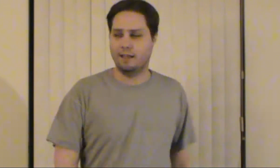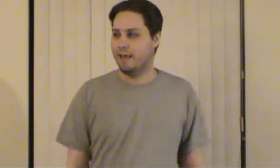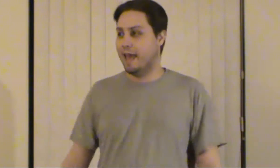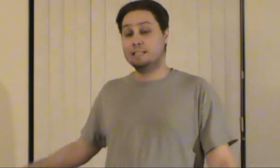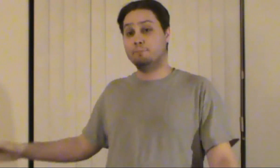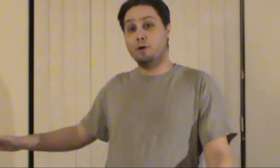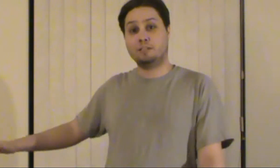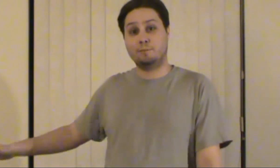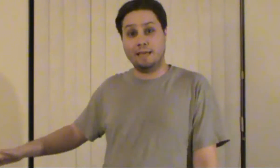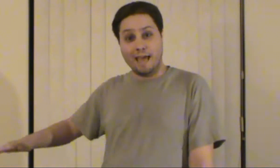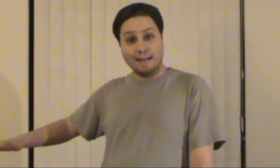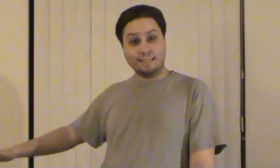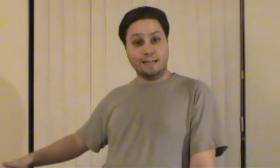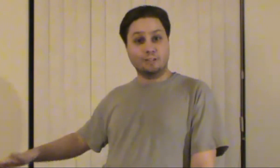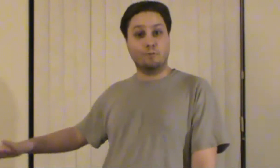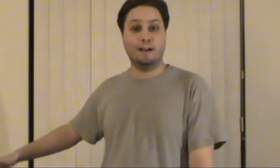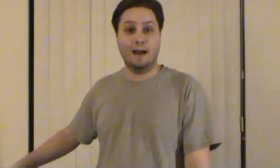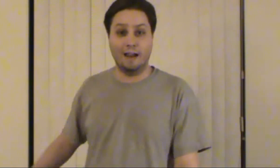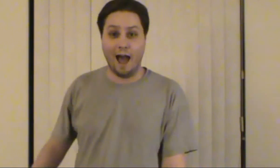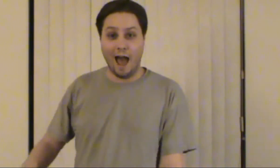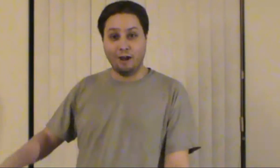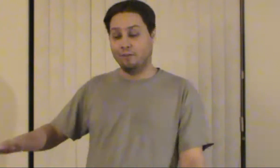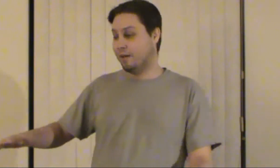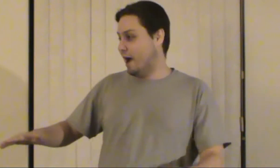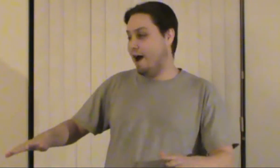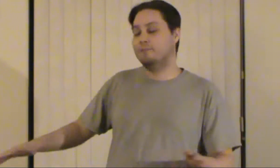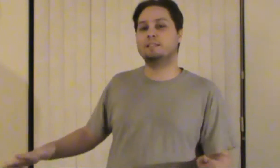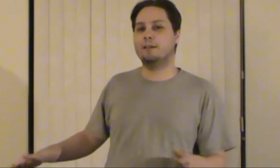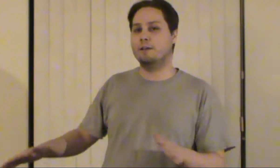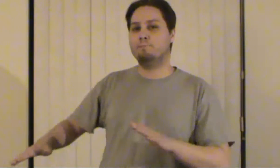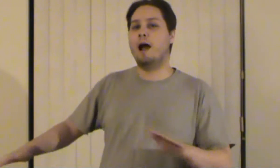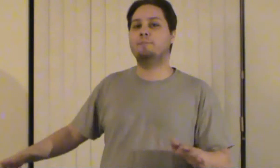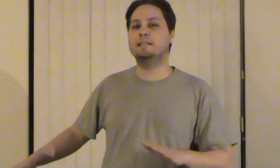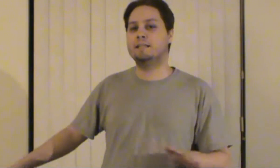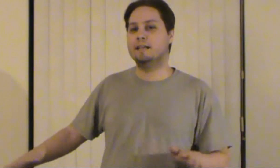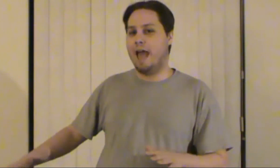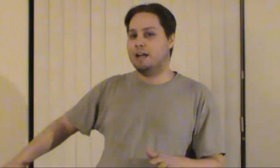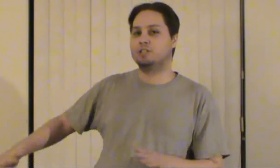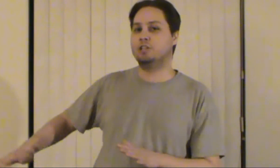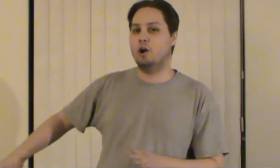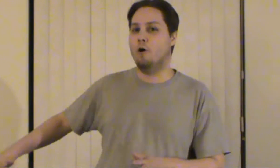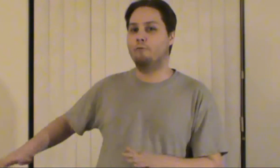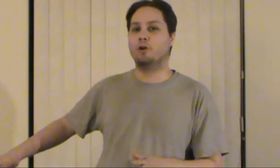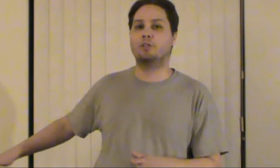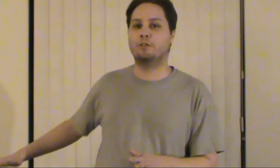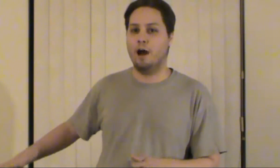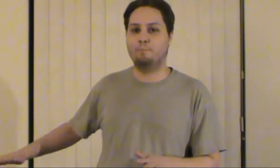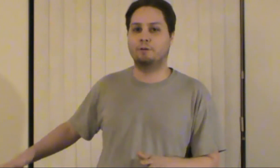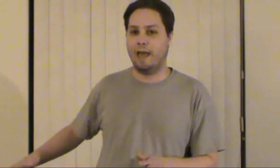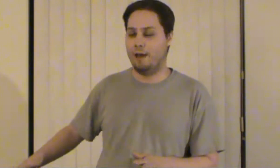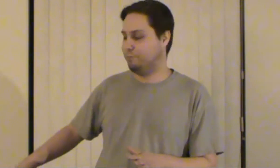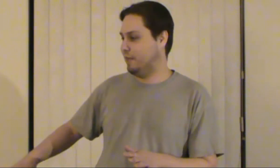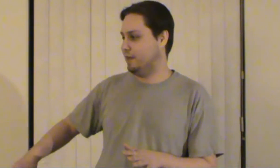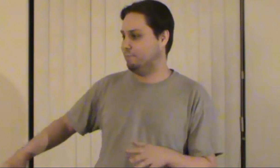and it's supposed to be innocent or whatnot i don't obviously it probably didn't actually go further up her lap than